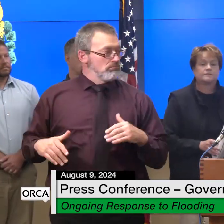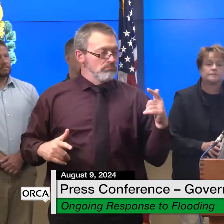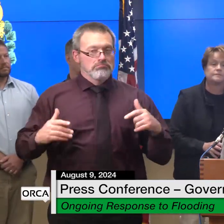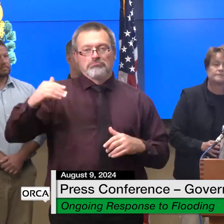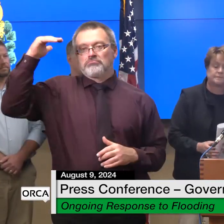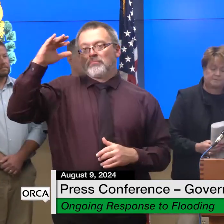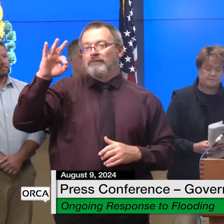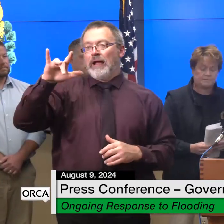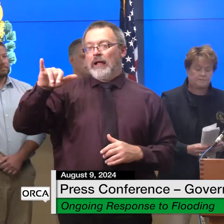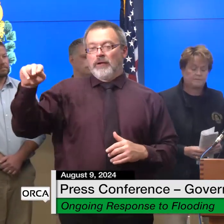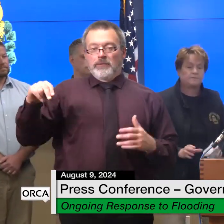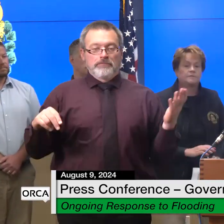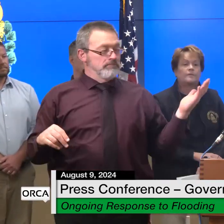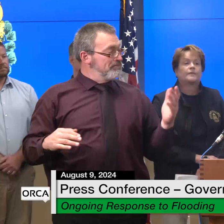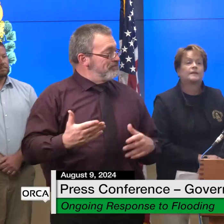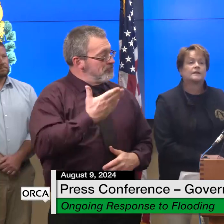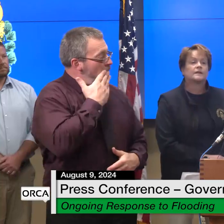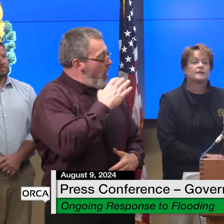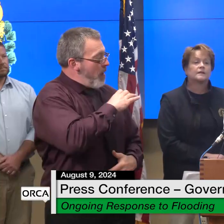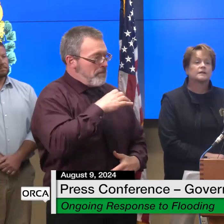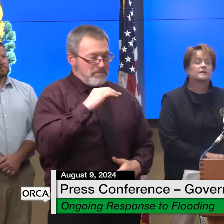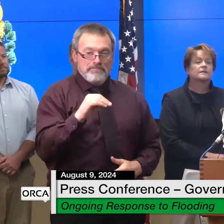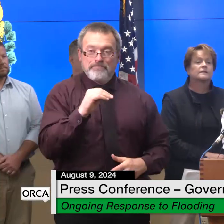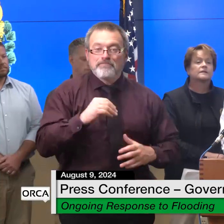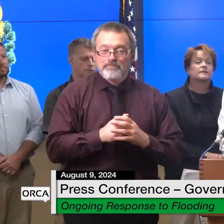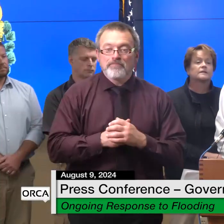thank you commissioner good morning